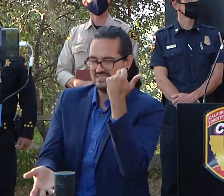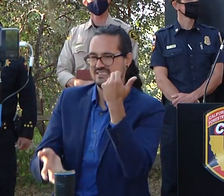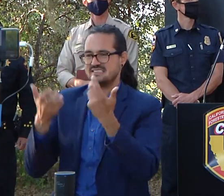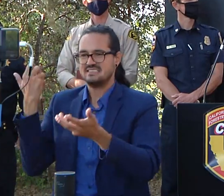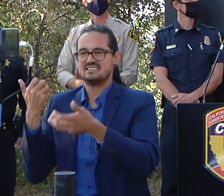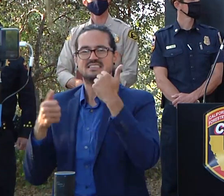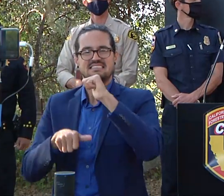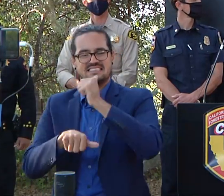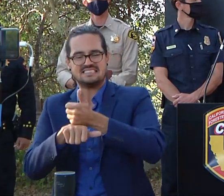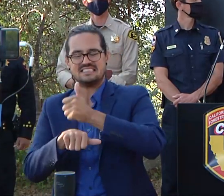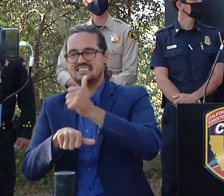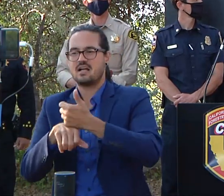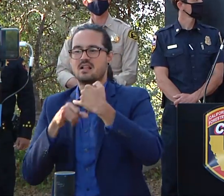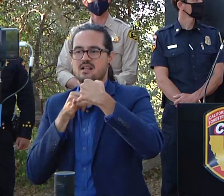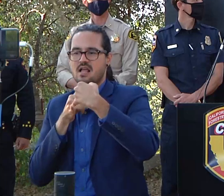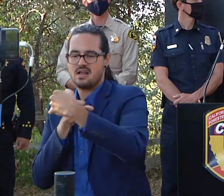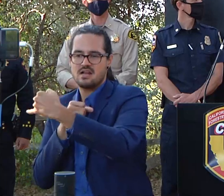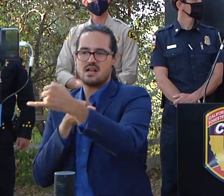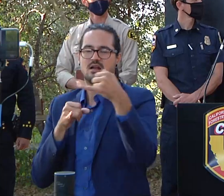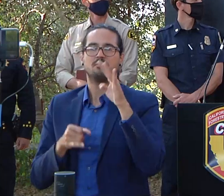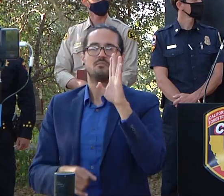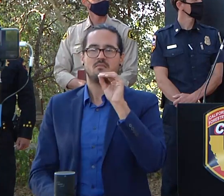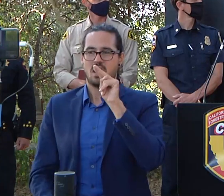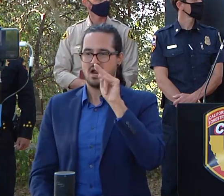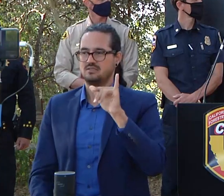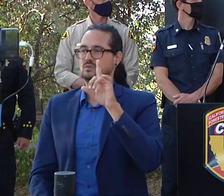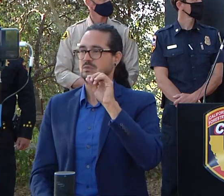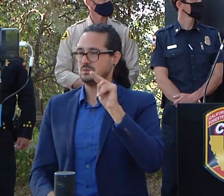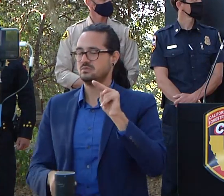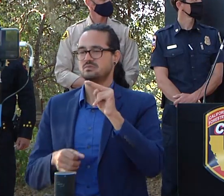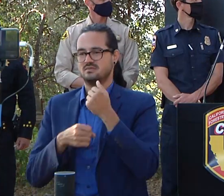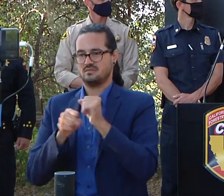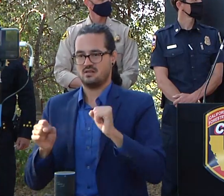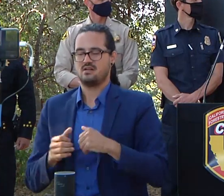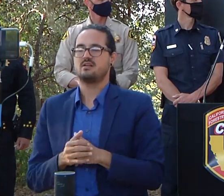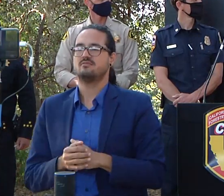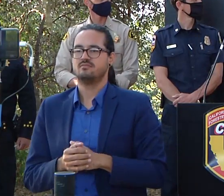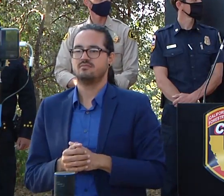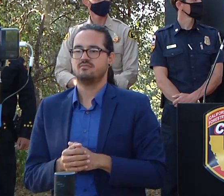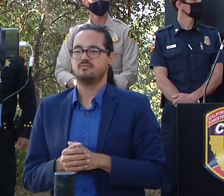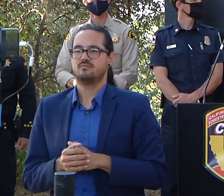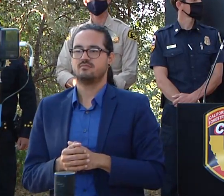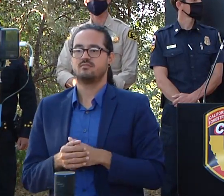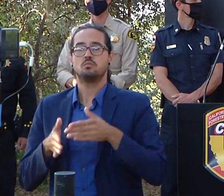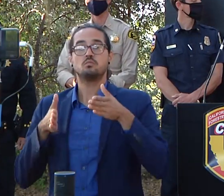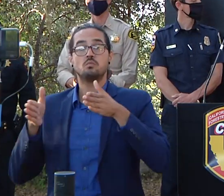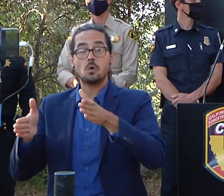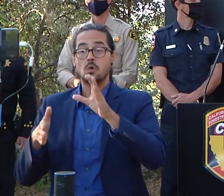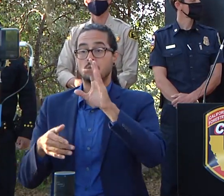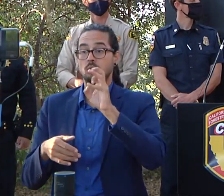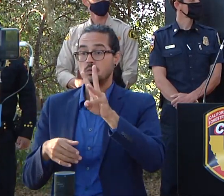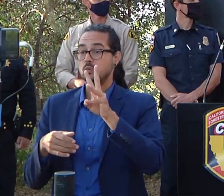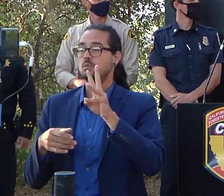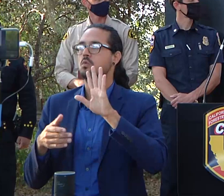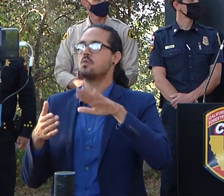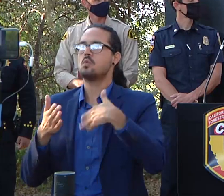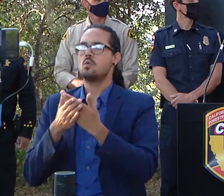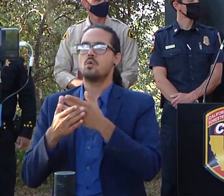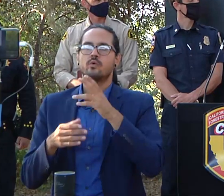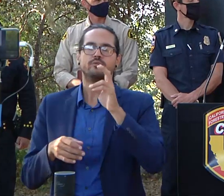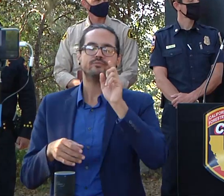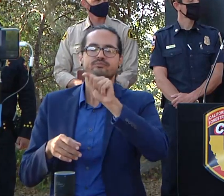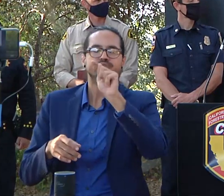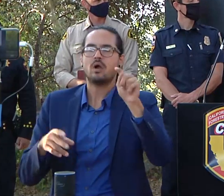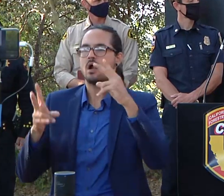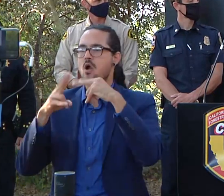that area safe our road crews going in on not only uh highway 236 but all the other roads throughout are doing a fantastic